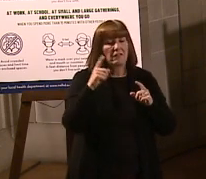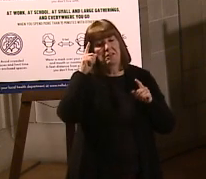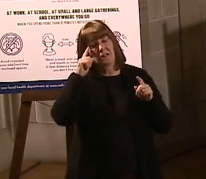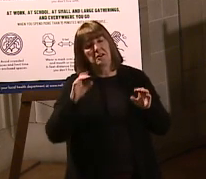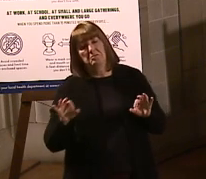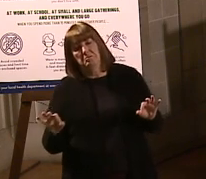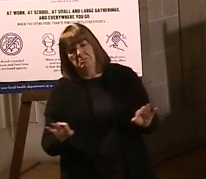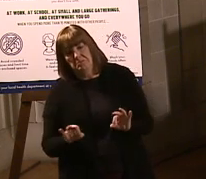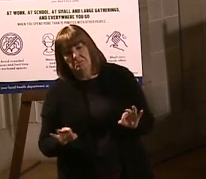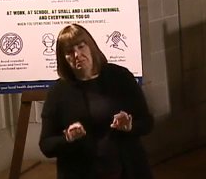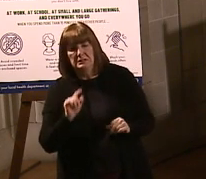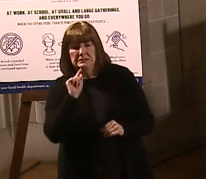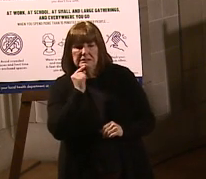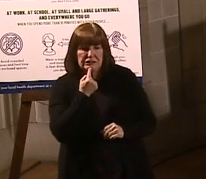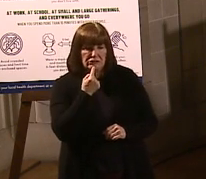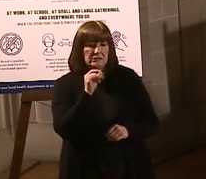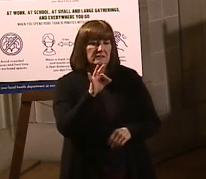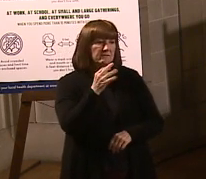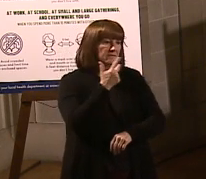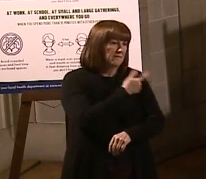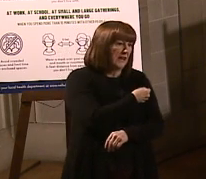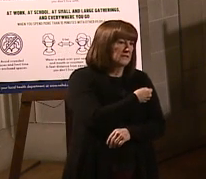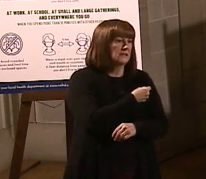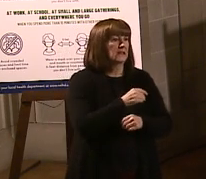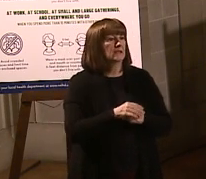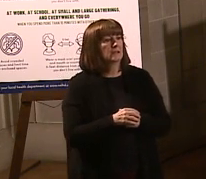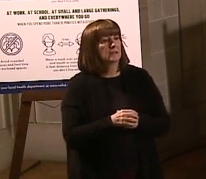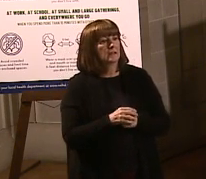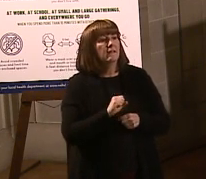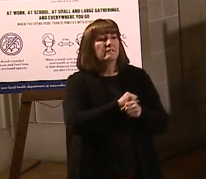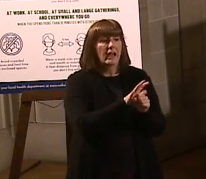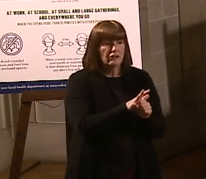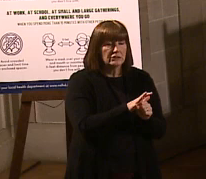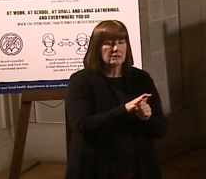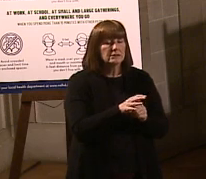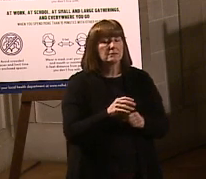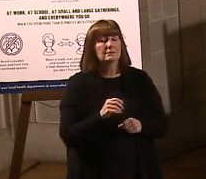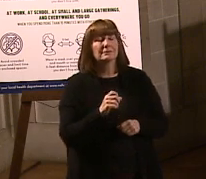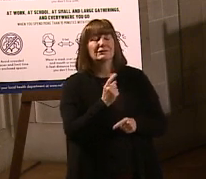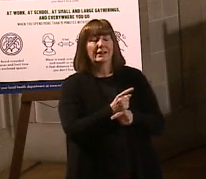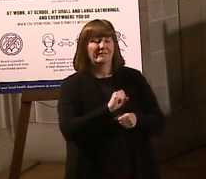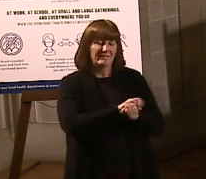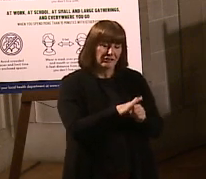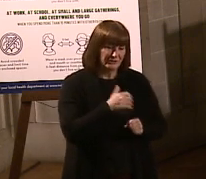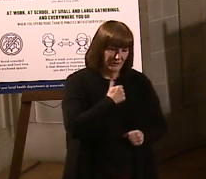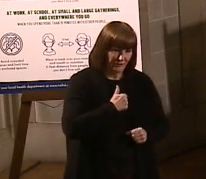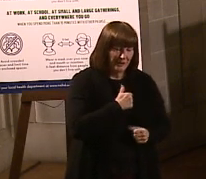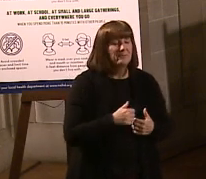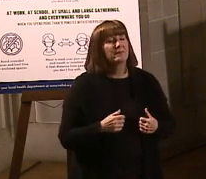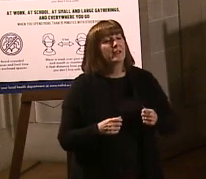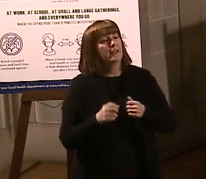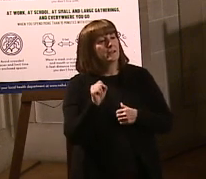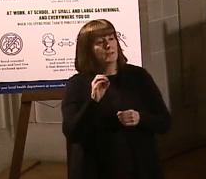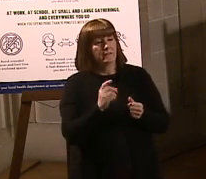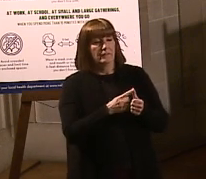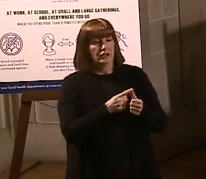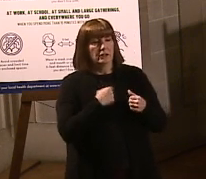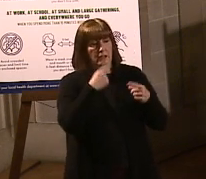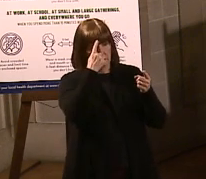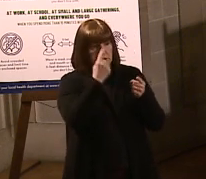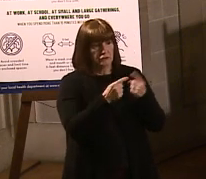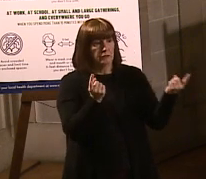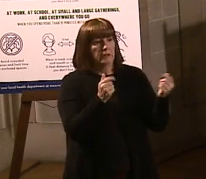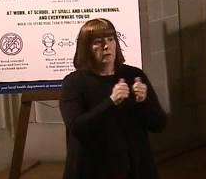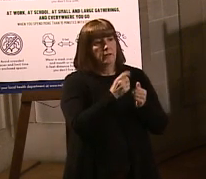seriousness of the vaccine. Downplayed the seriousness of the virus, not the vaccine, right? Right. So first of all, I would disagree with